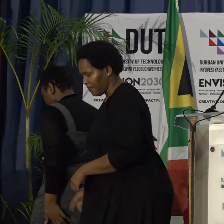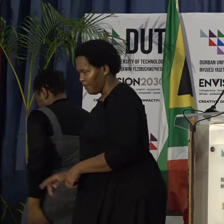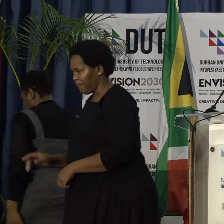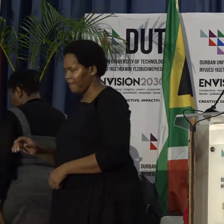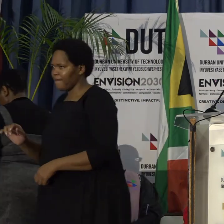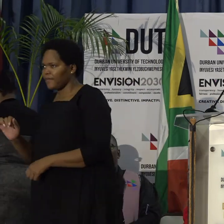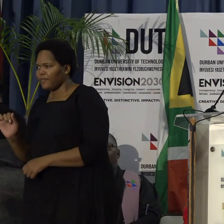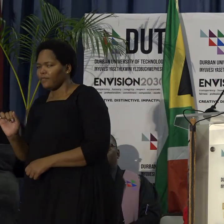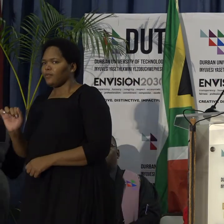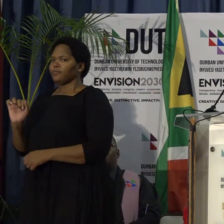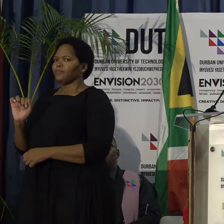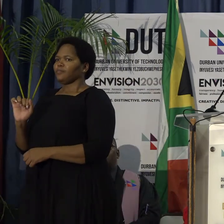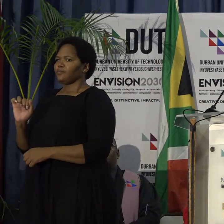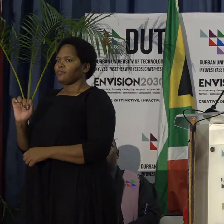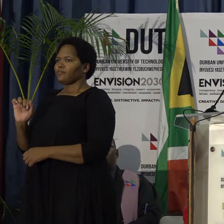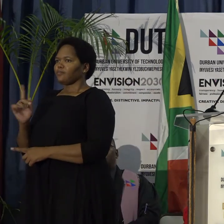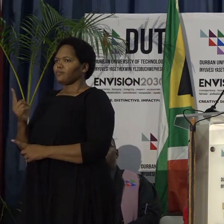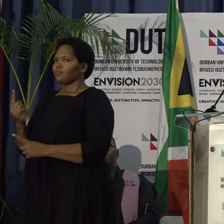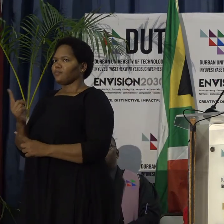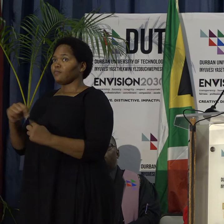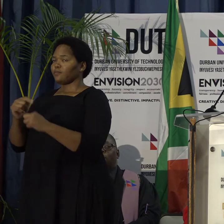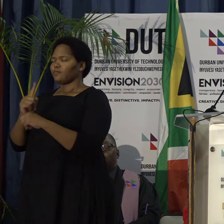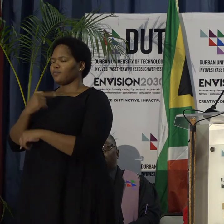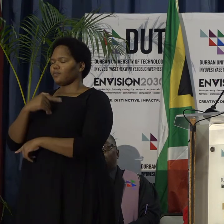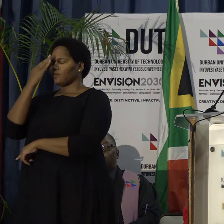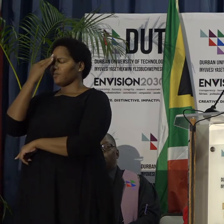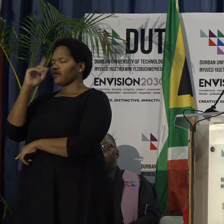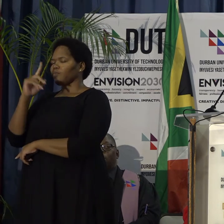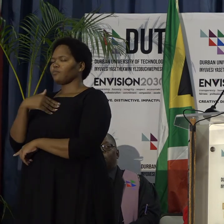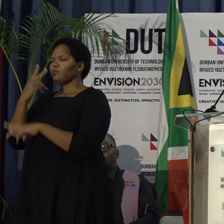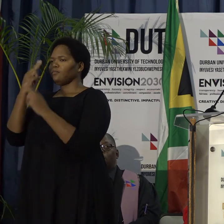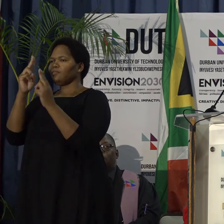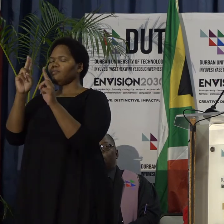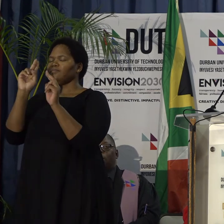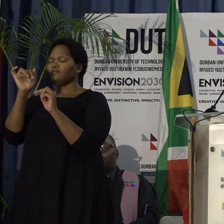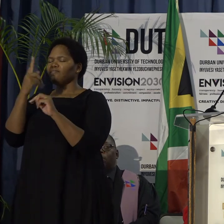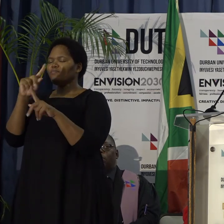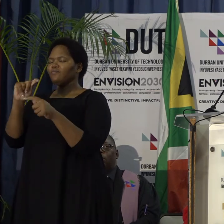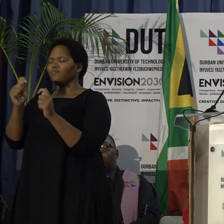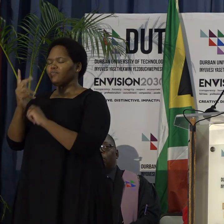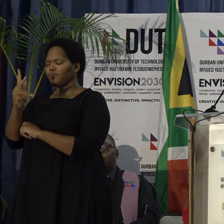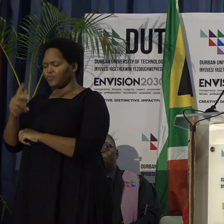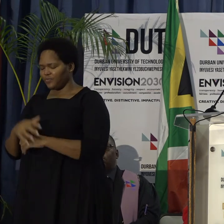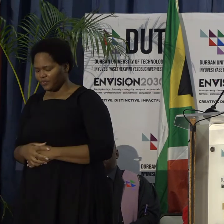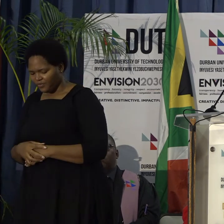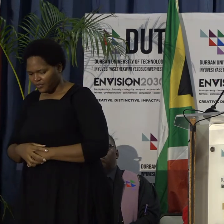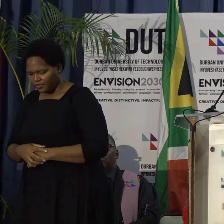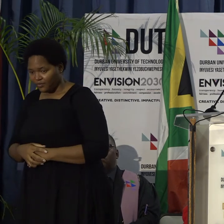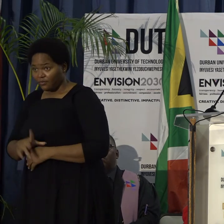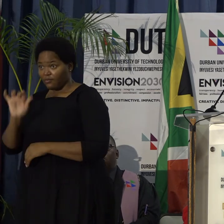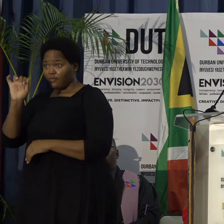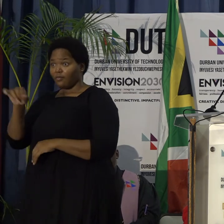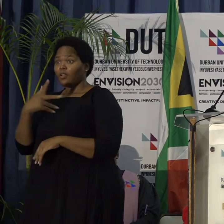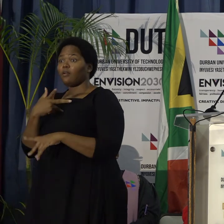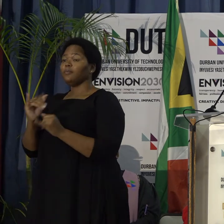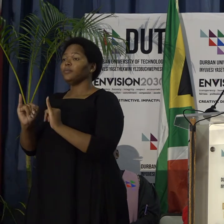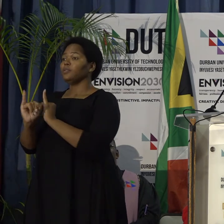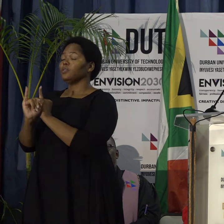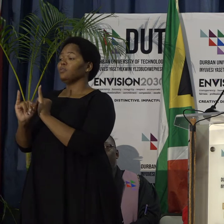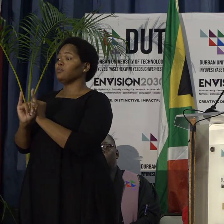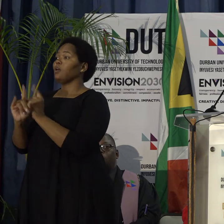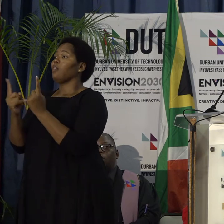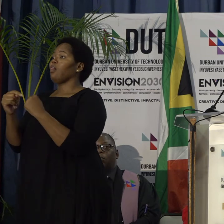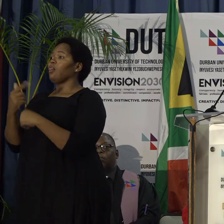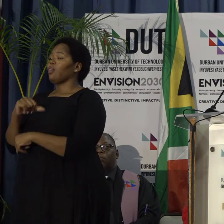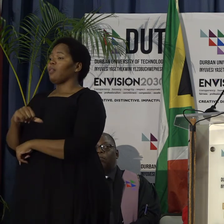DUT will not only be just different. It will be more than that. It will be an institution we'll all